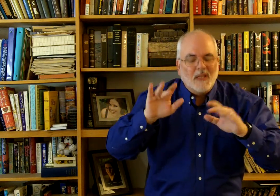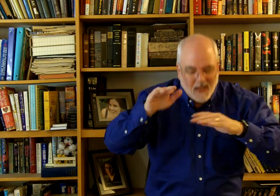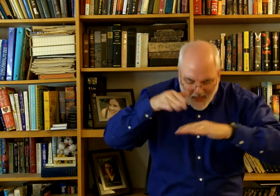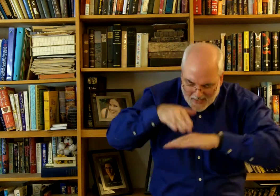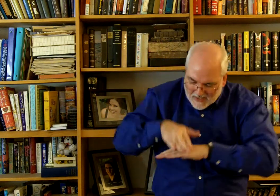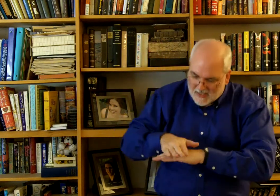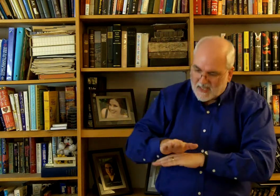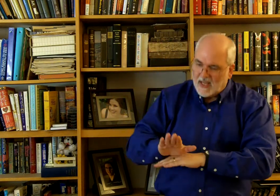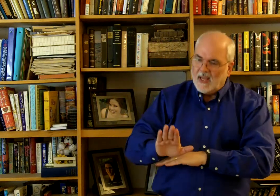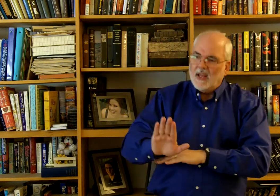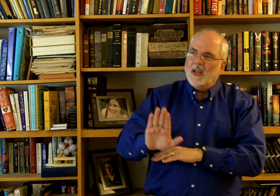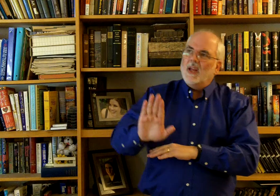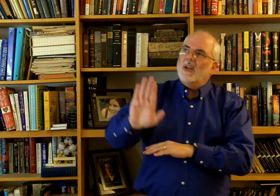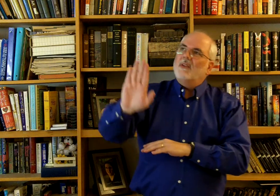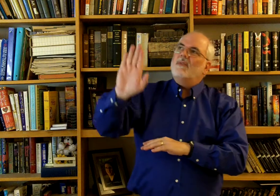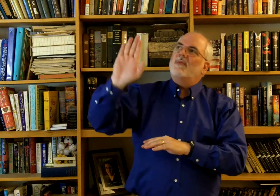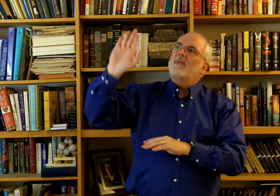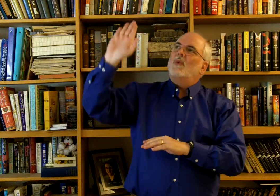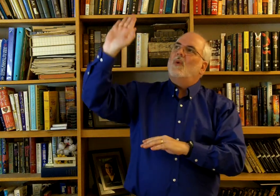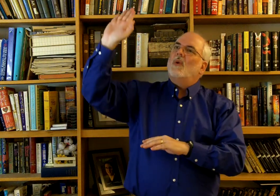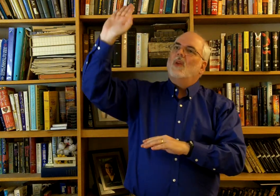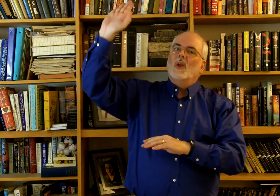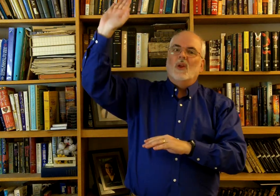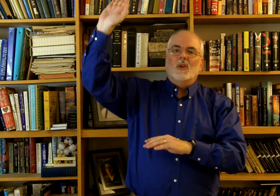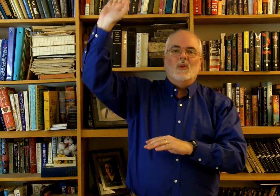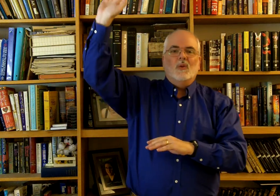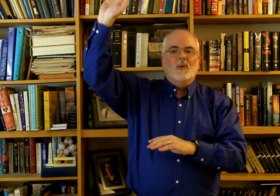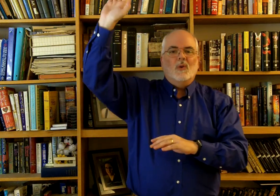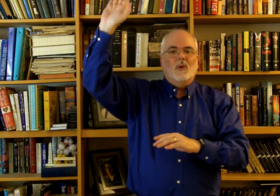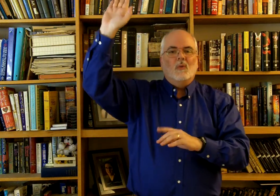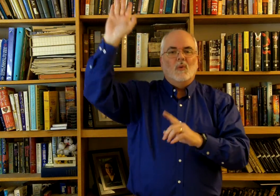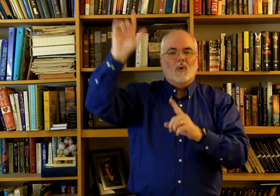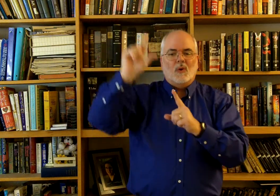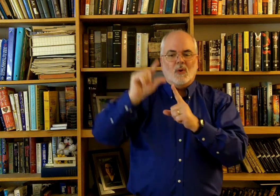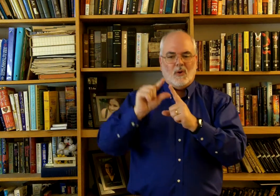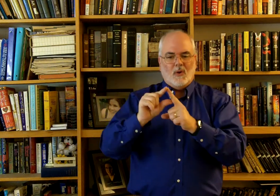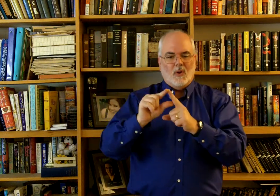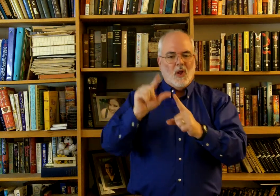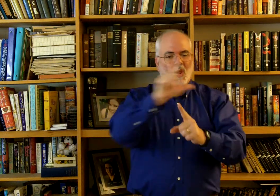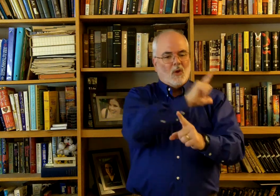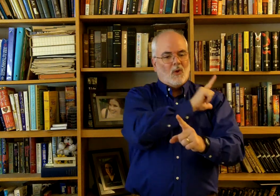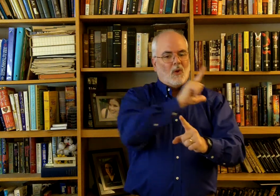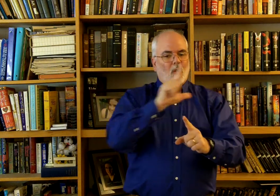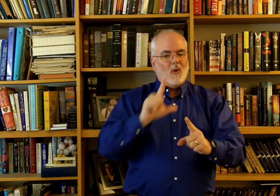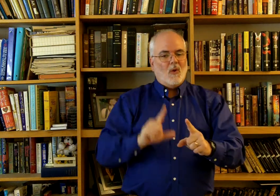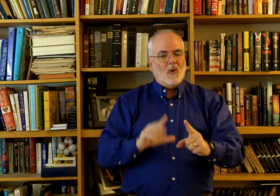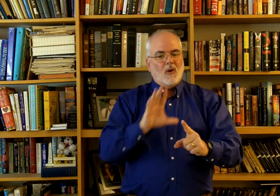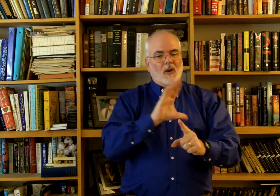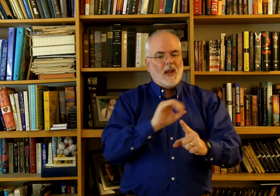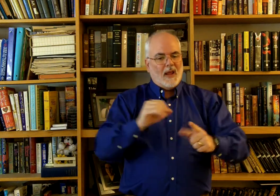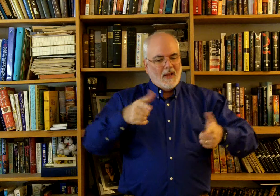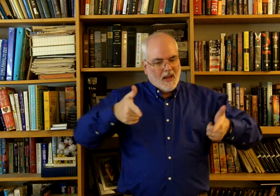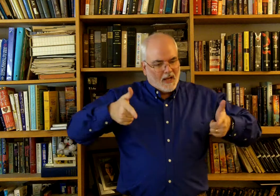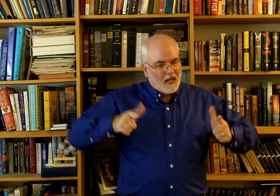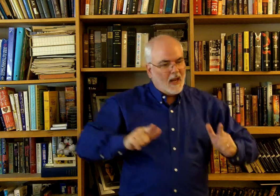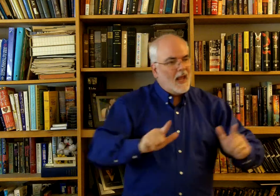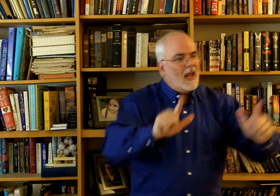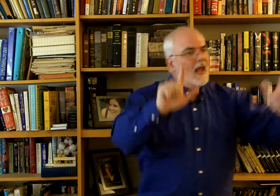Send For Your Word Lord And Let